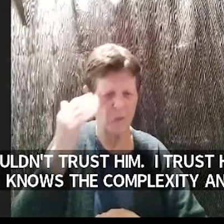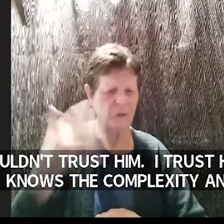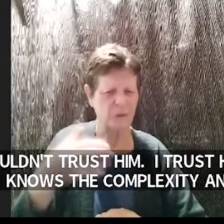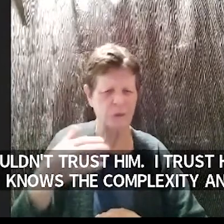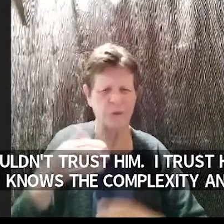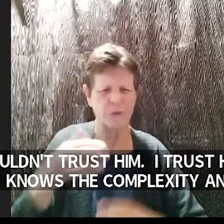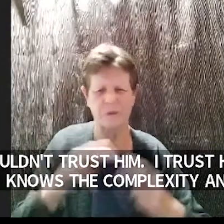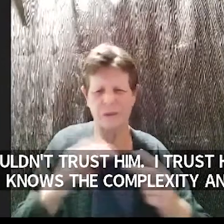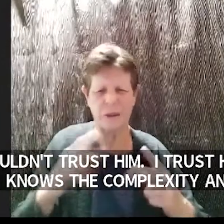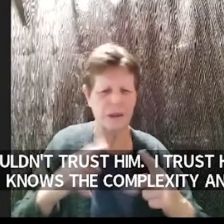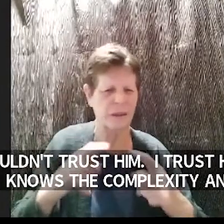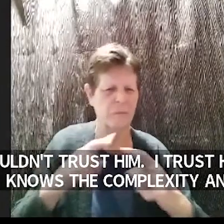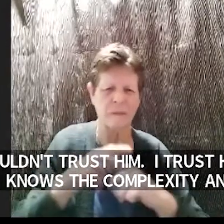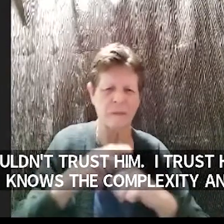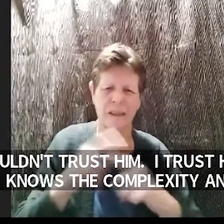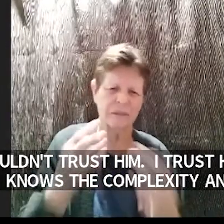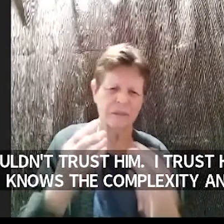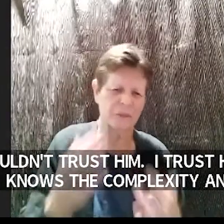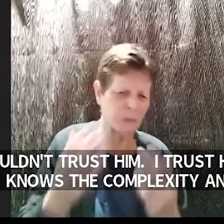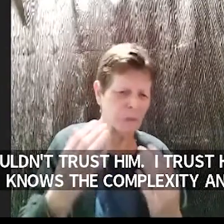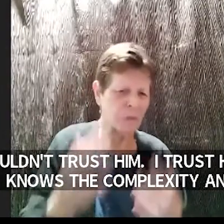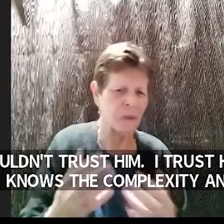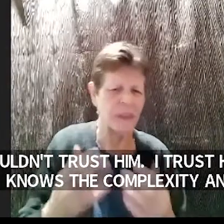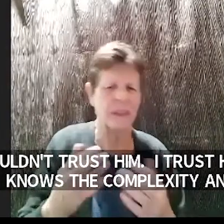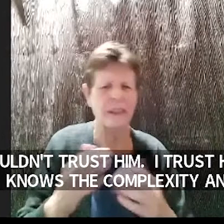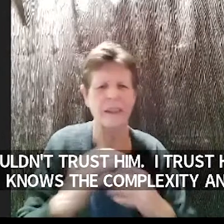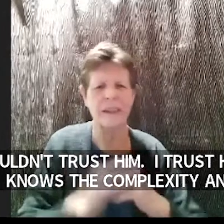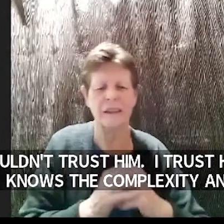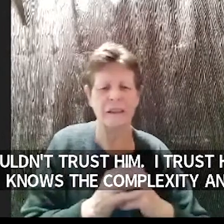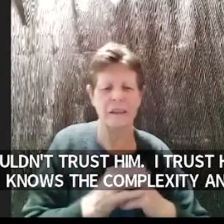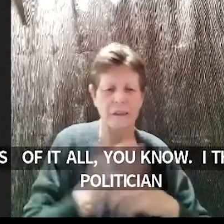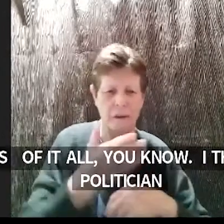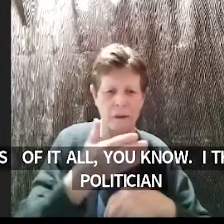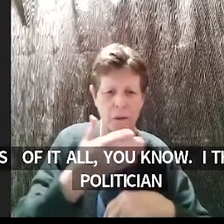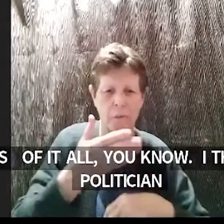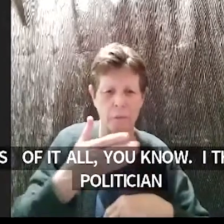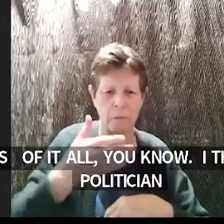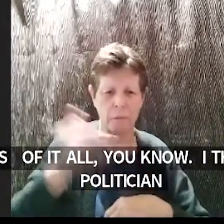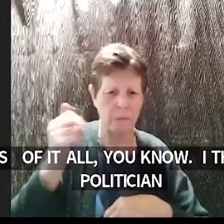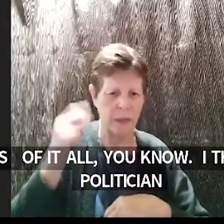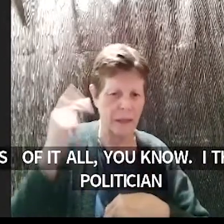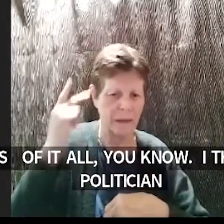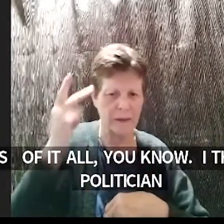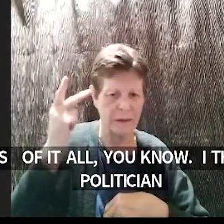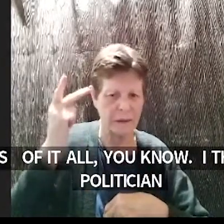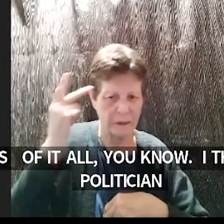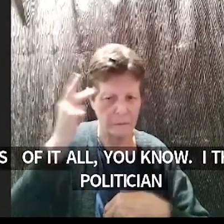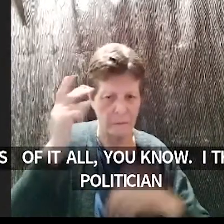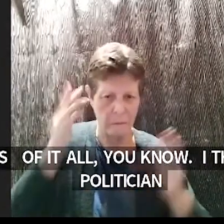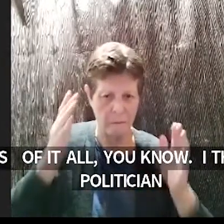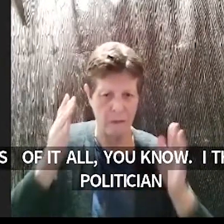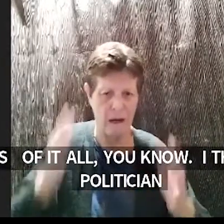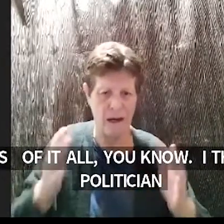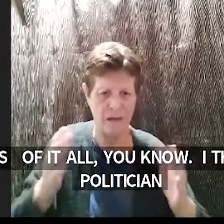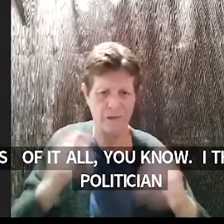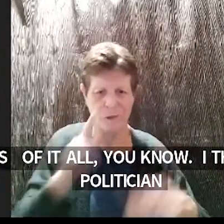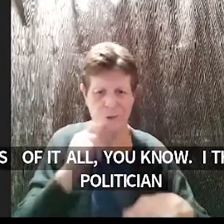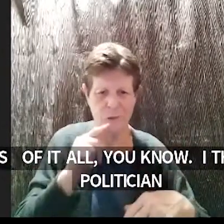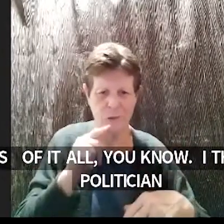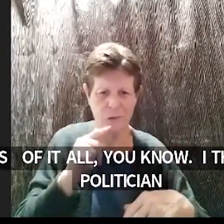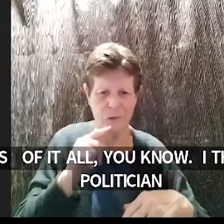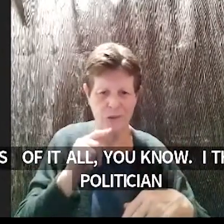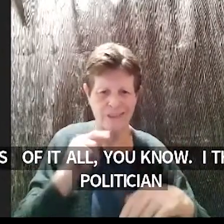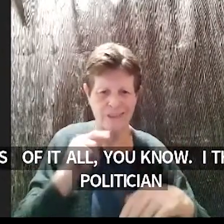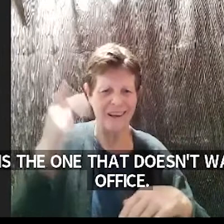yeah i think the best the best politician we've got is the one that doesn't want to be in office that's really fair